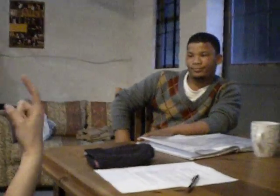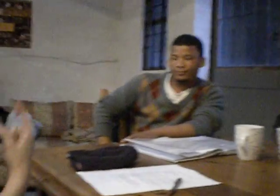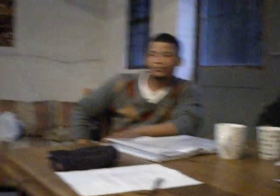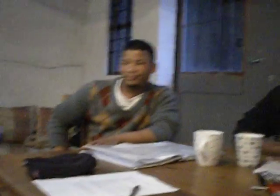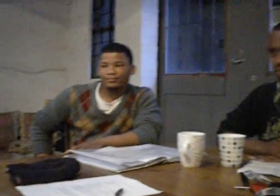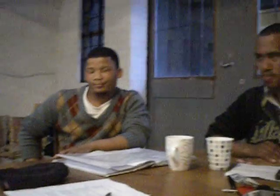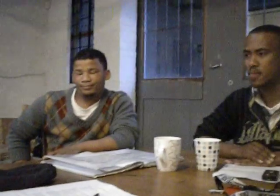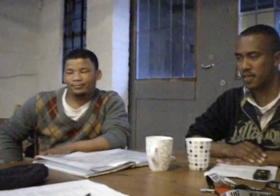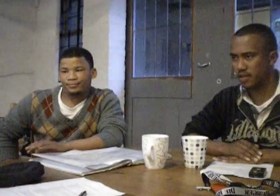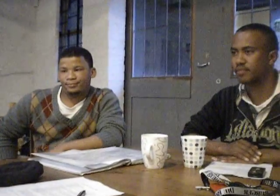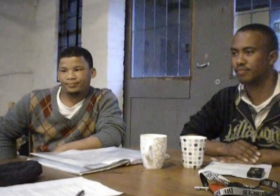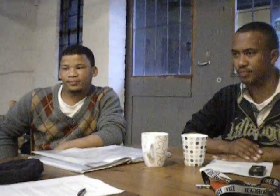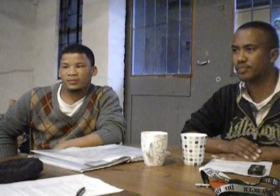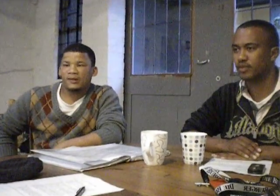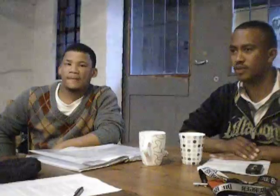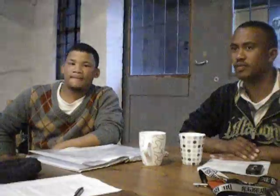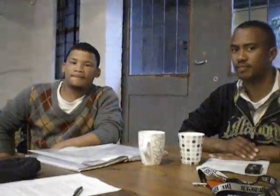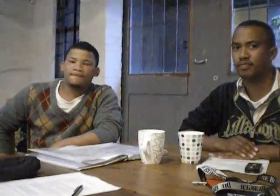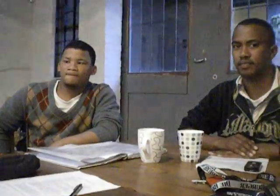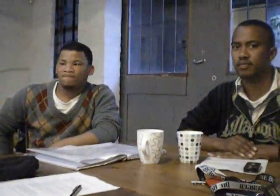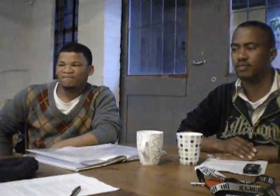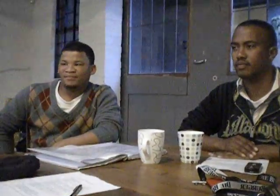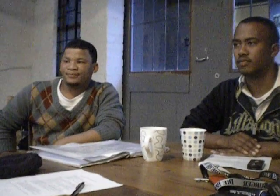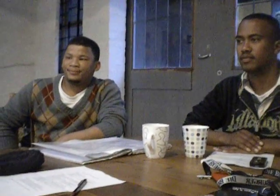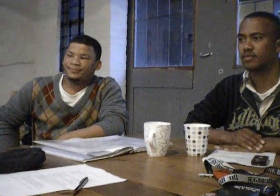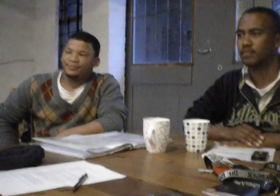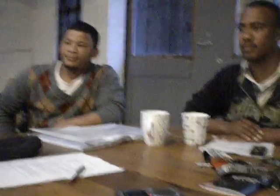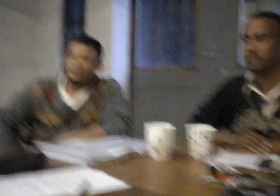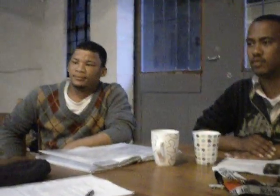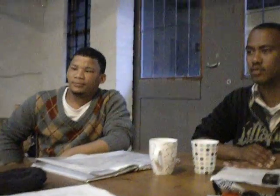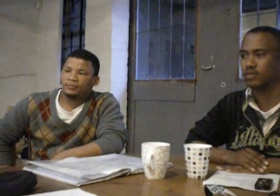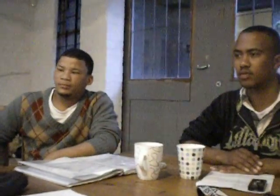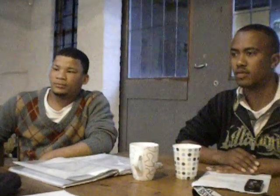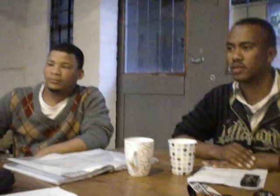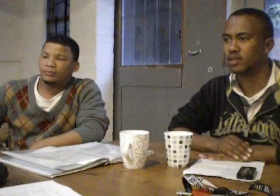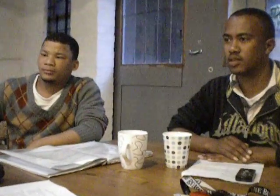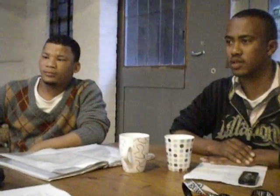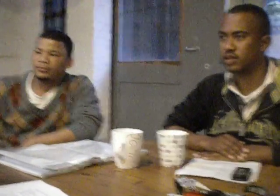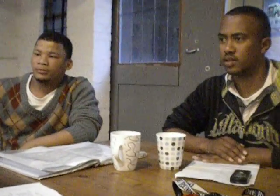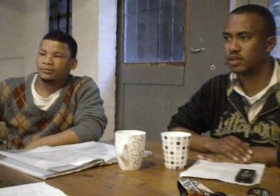And then use that to do very short segments with fun activities.